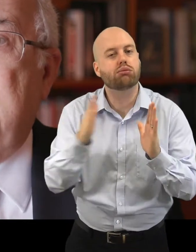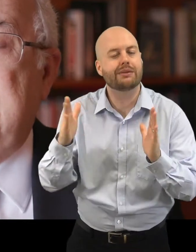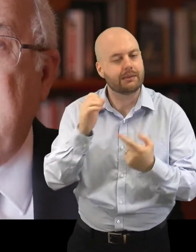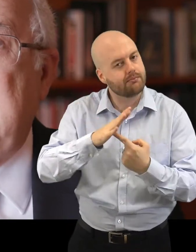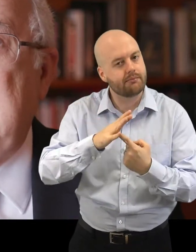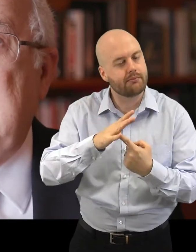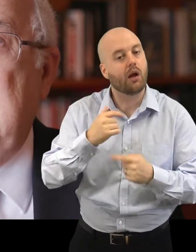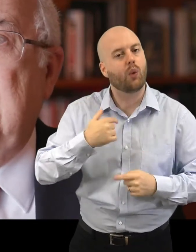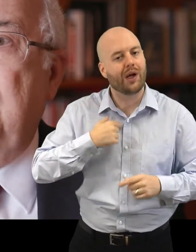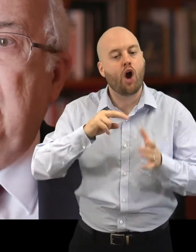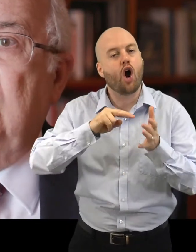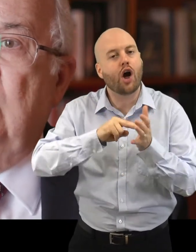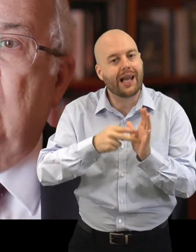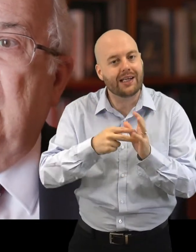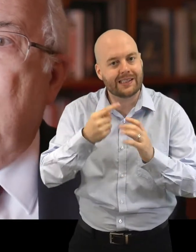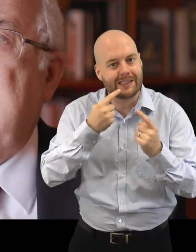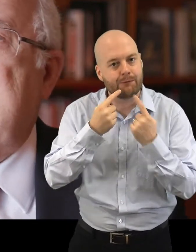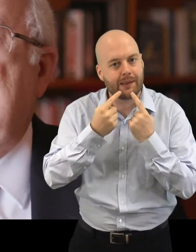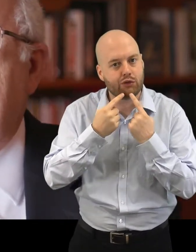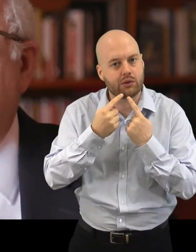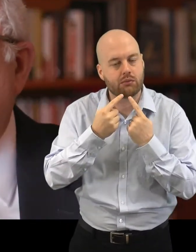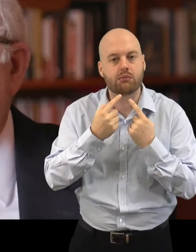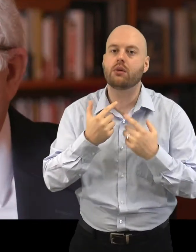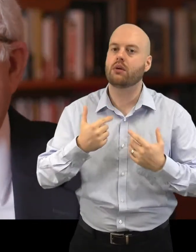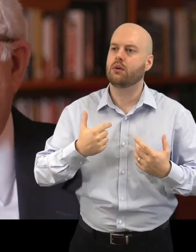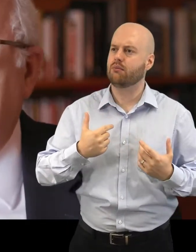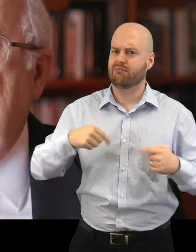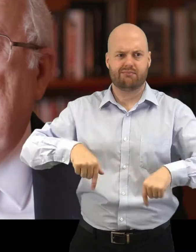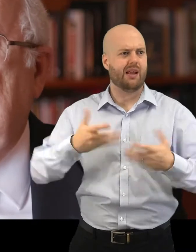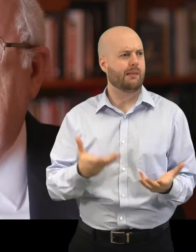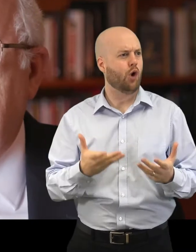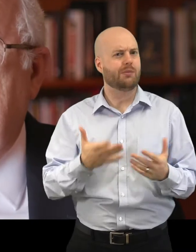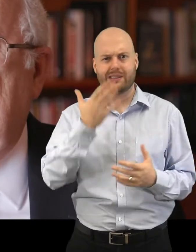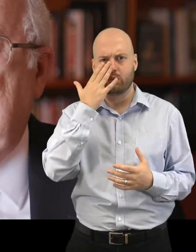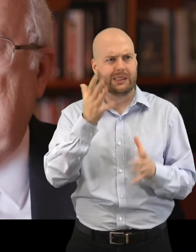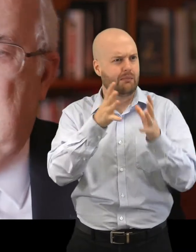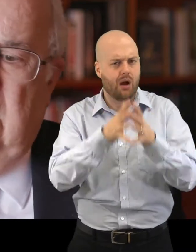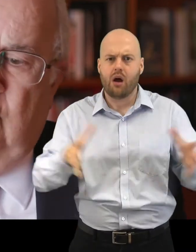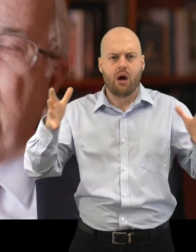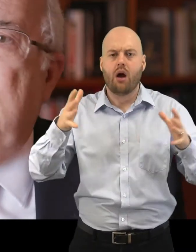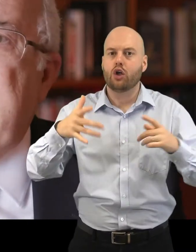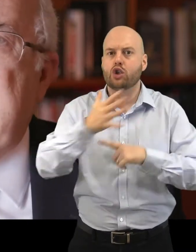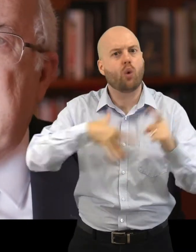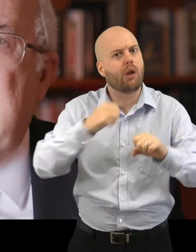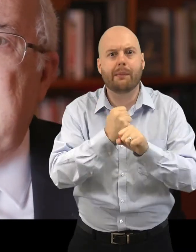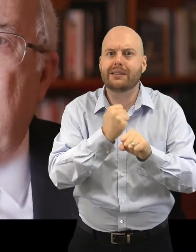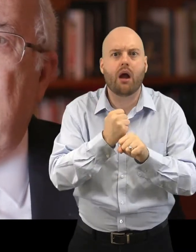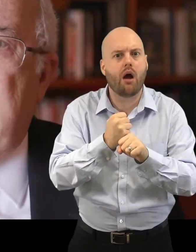And specifically, in the period where we are witnessing an enormous growth in social media, which